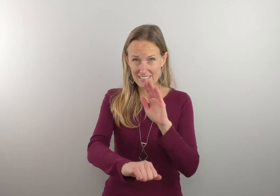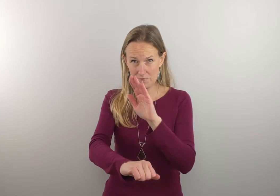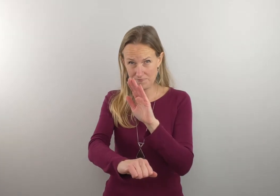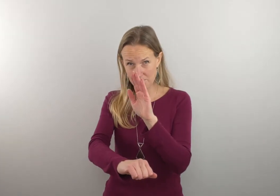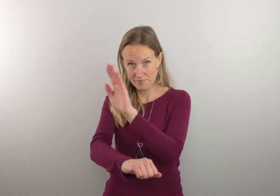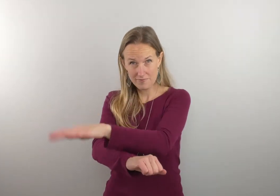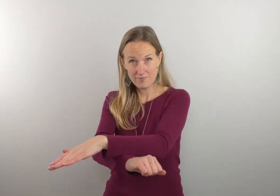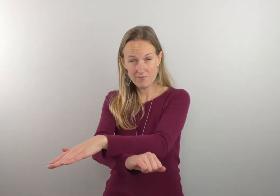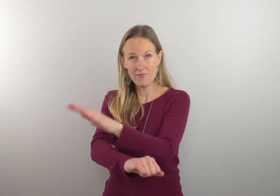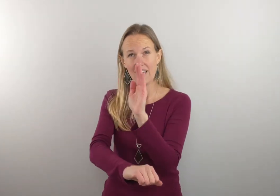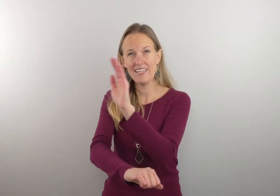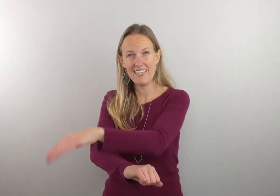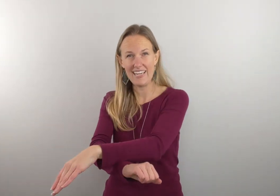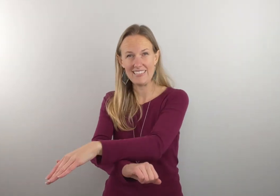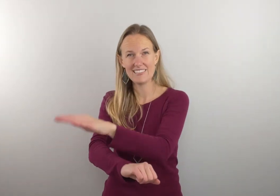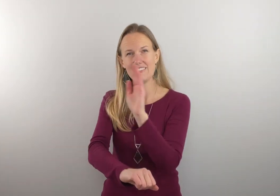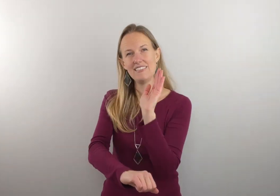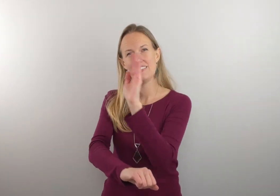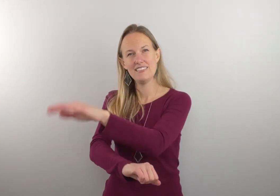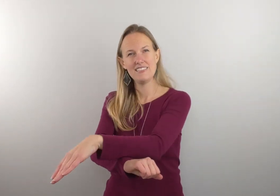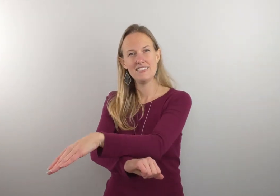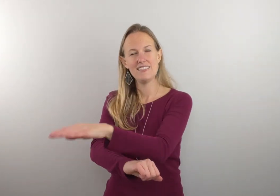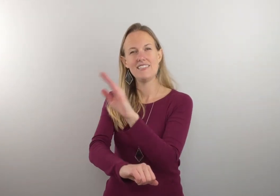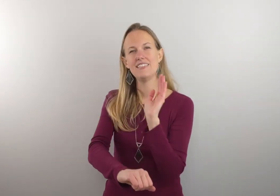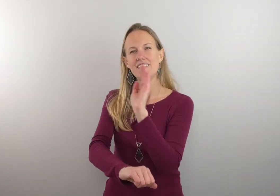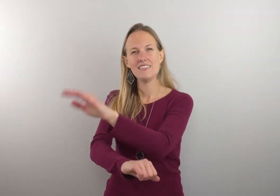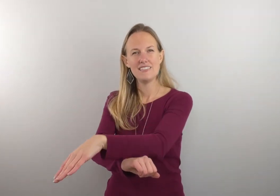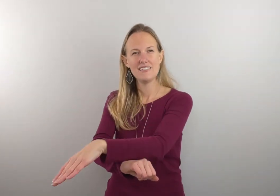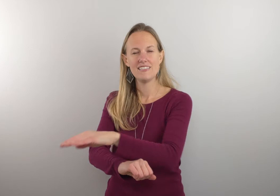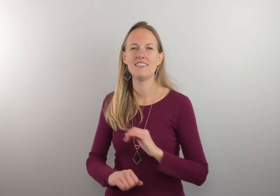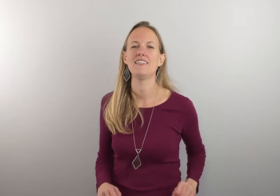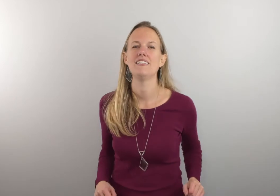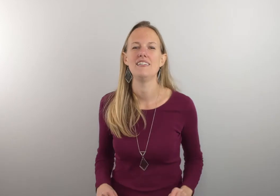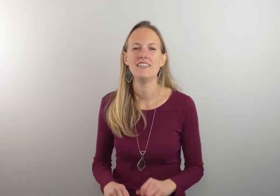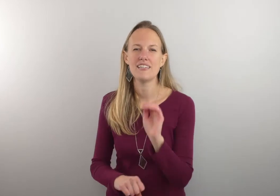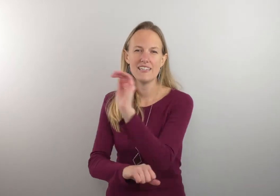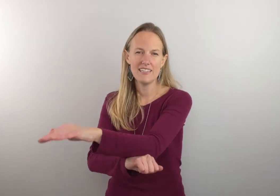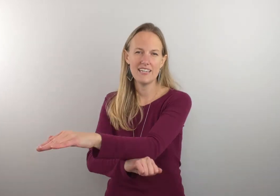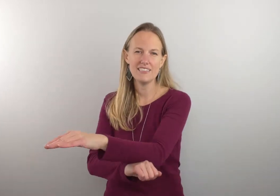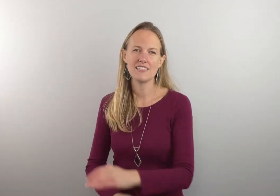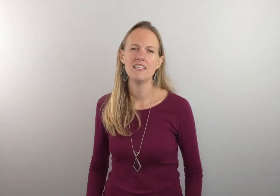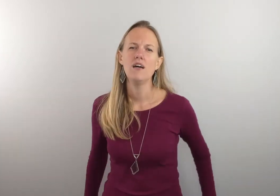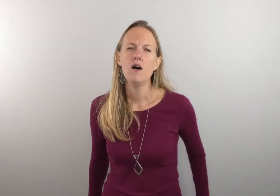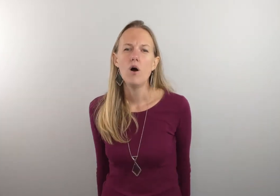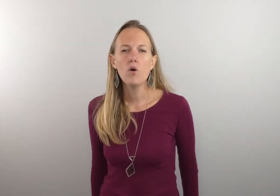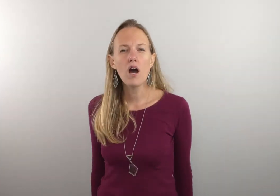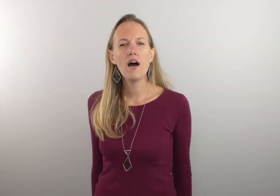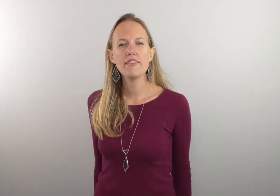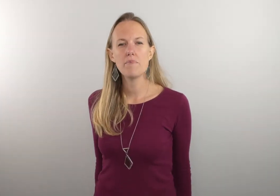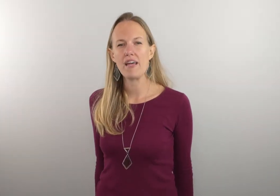okay night night oh God the battle